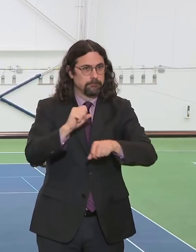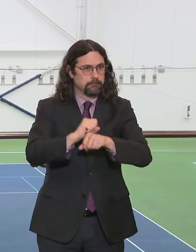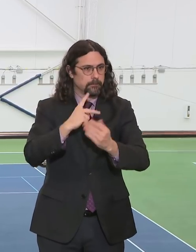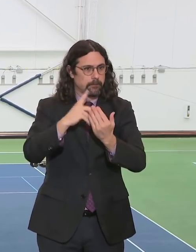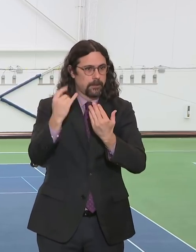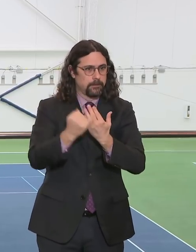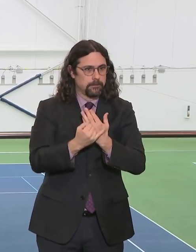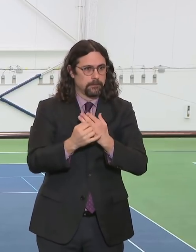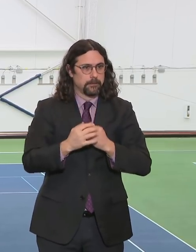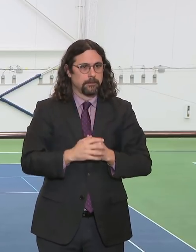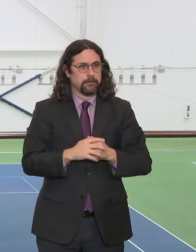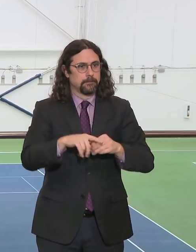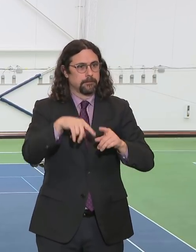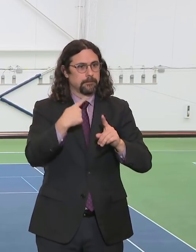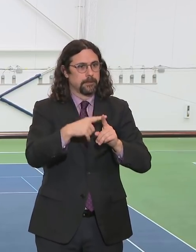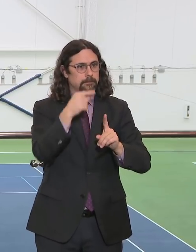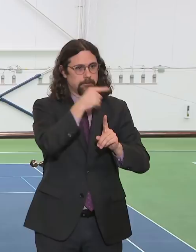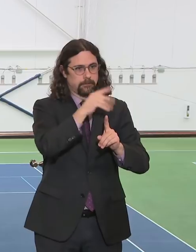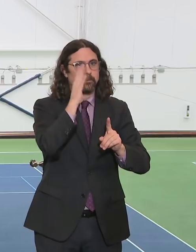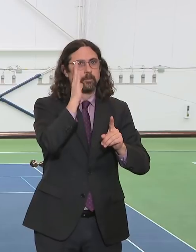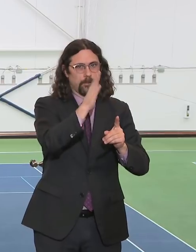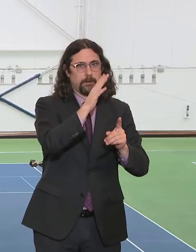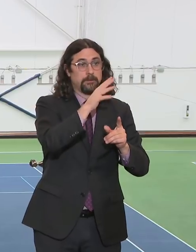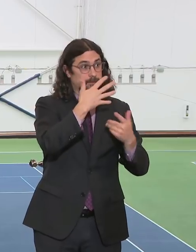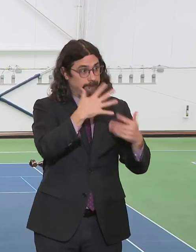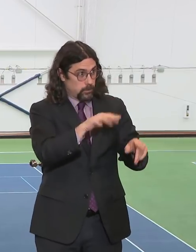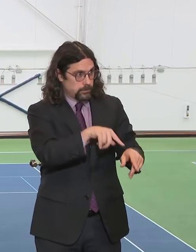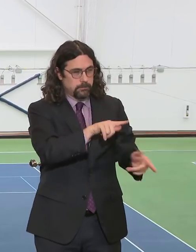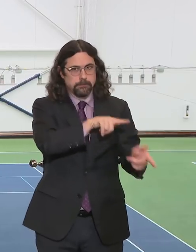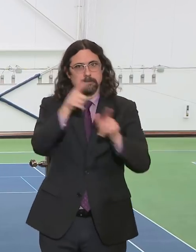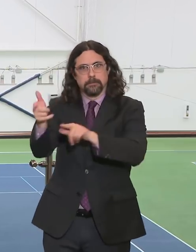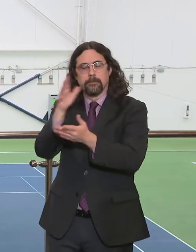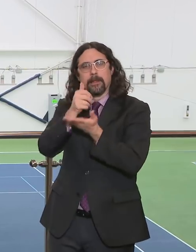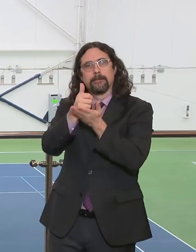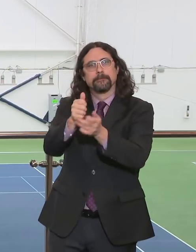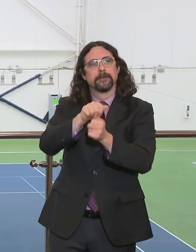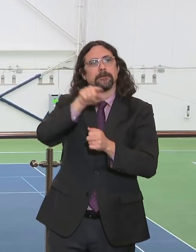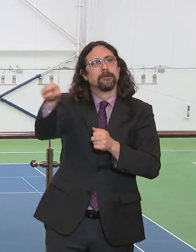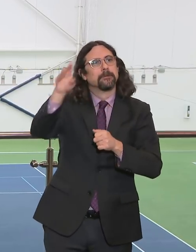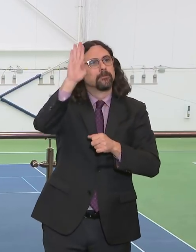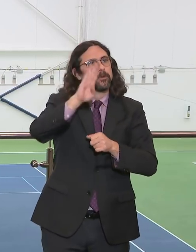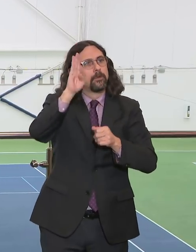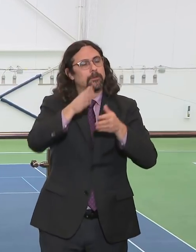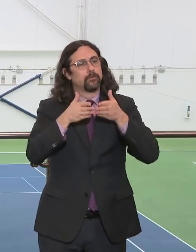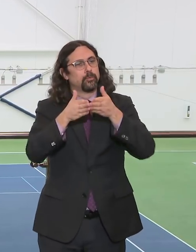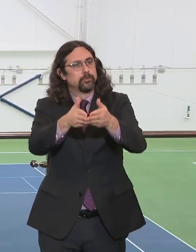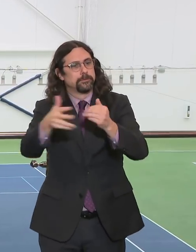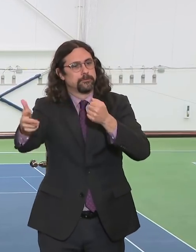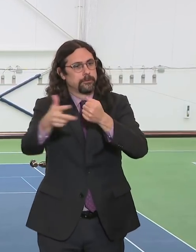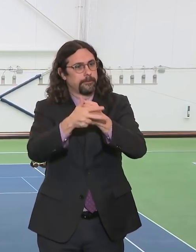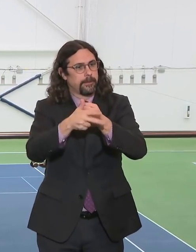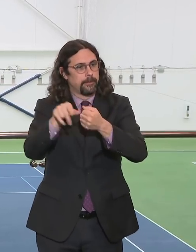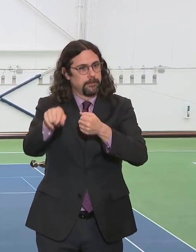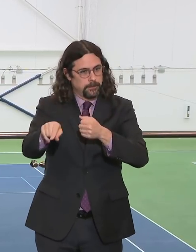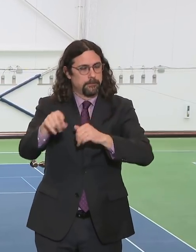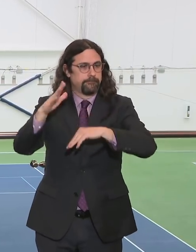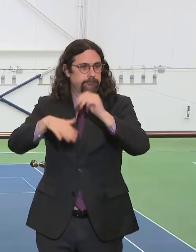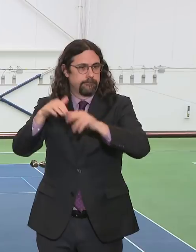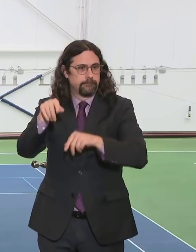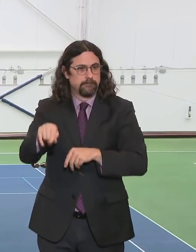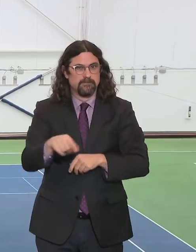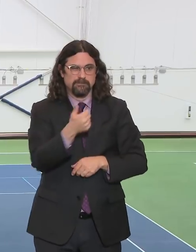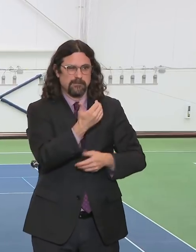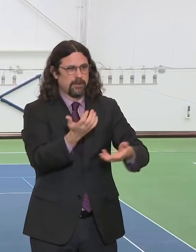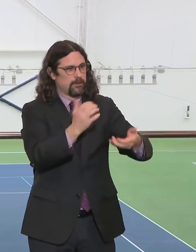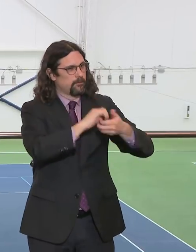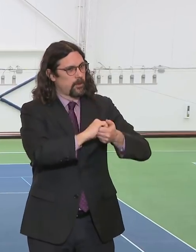Terminal as well. And of course, our partners all the time, the Army Corps of Engineers, New York State, and our